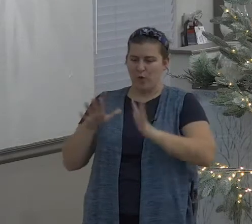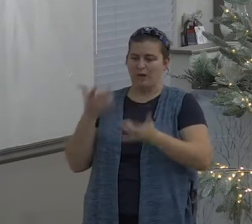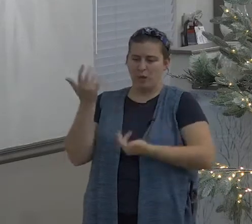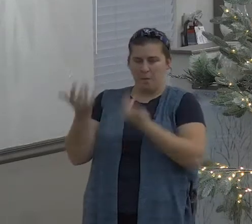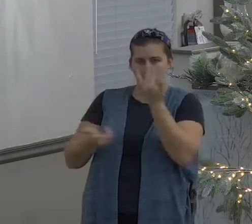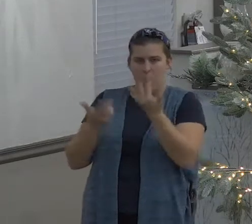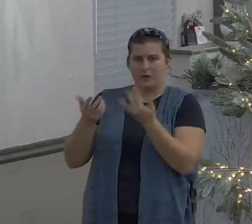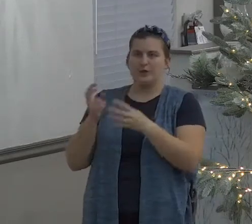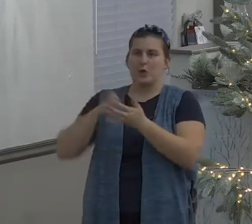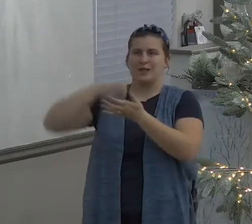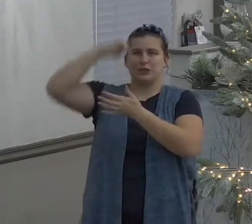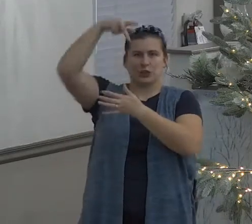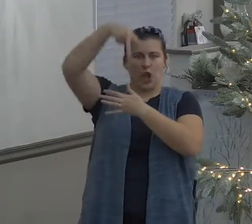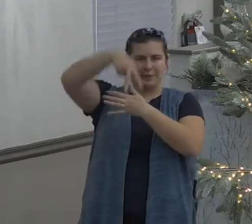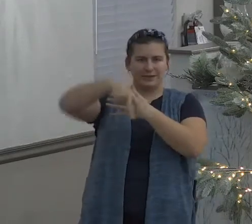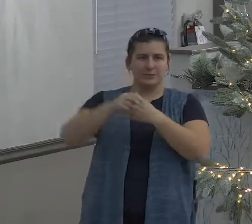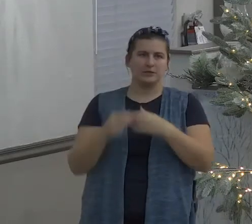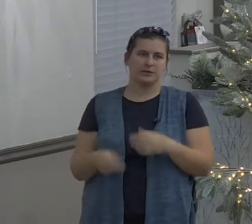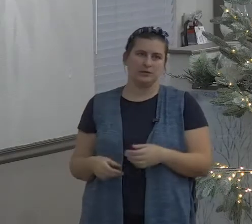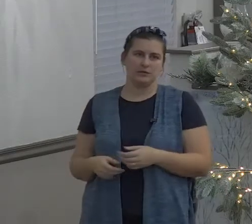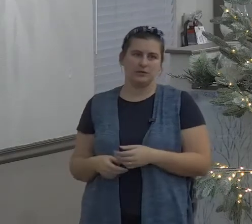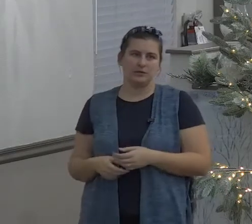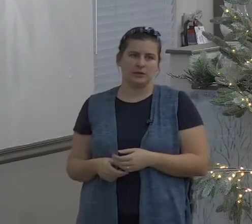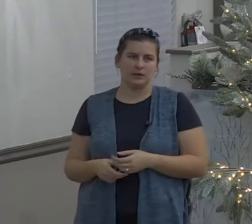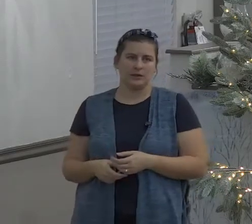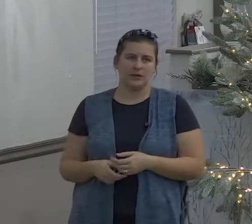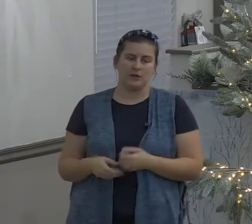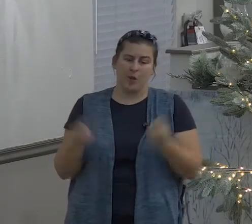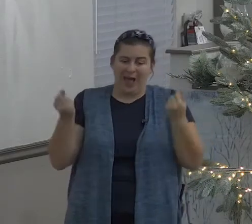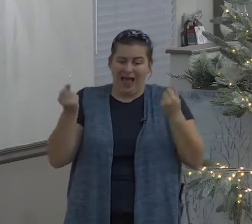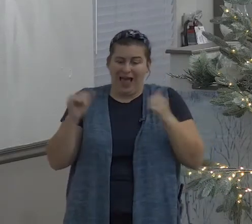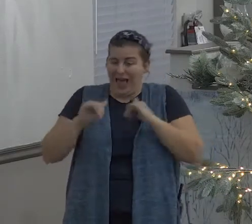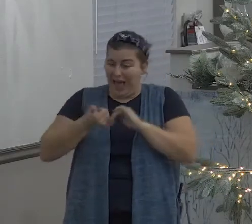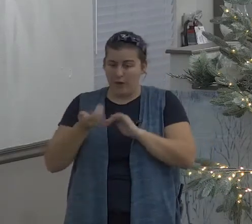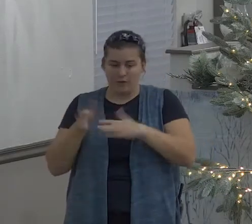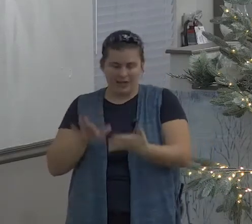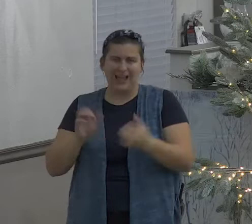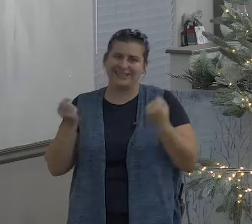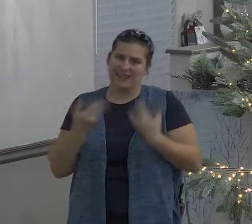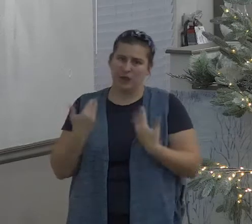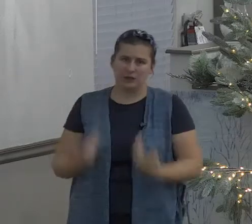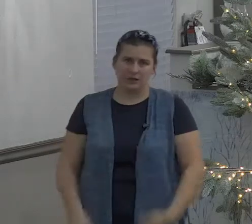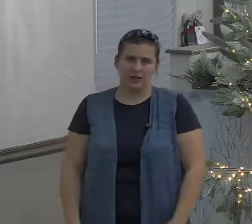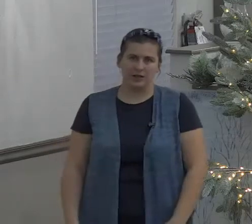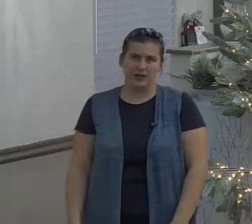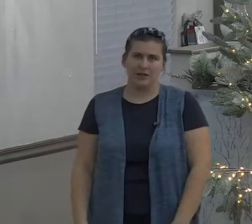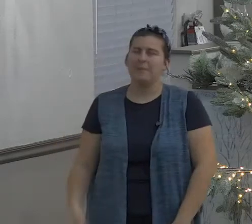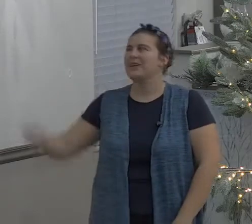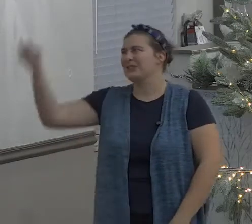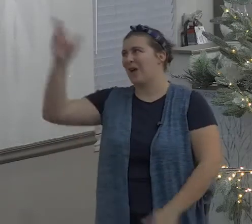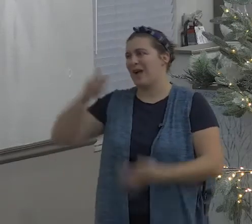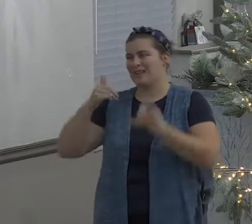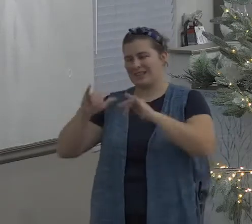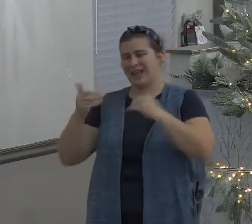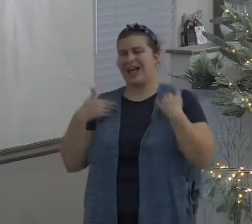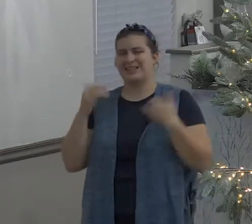that should get everybody's attention and that attention is fire is horrendous